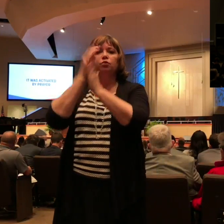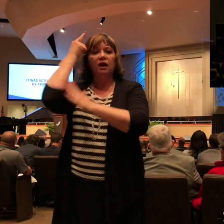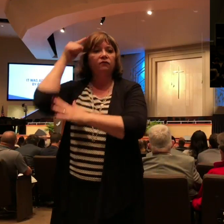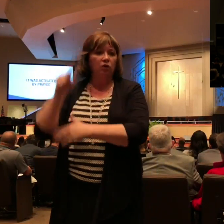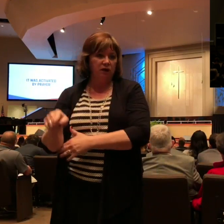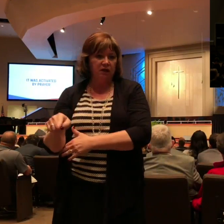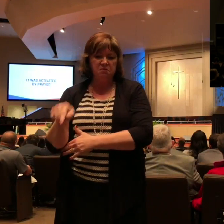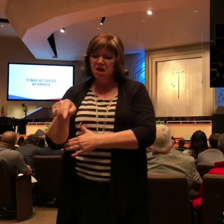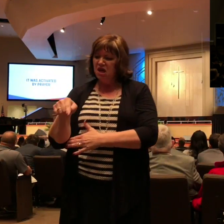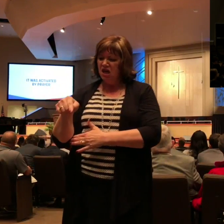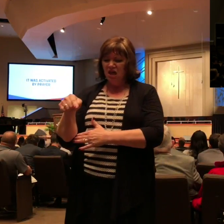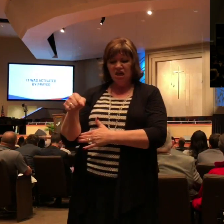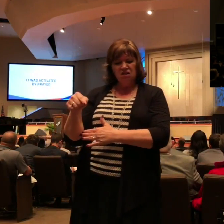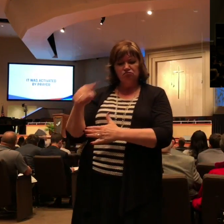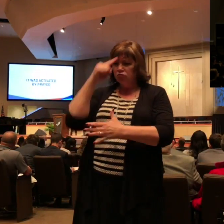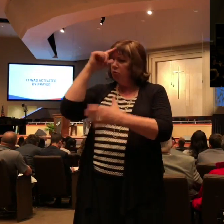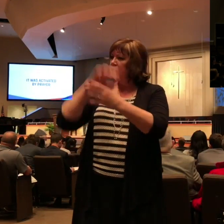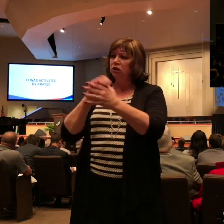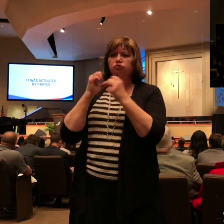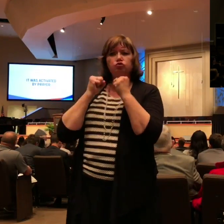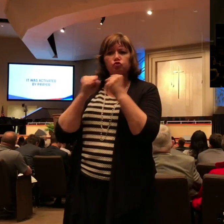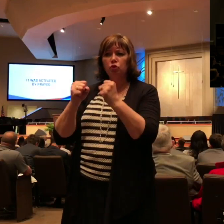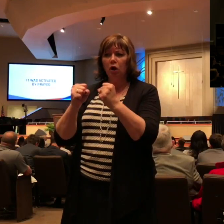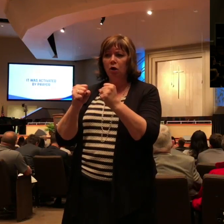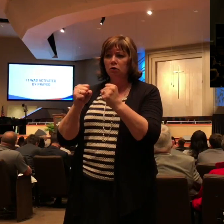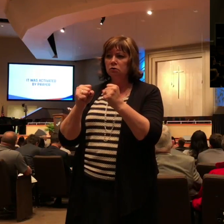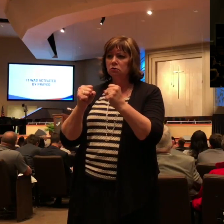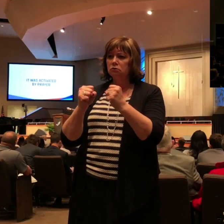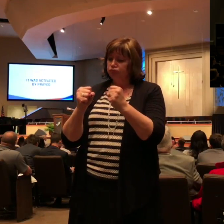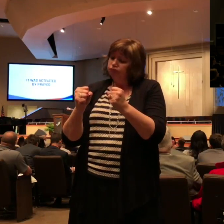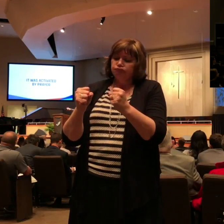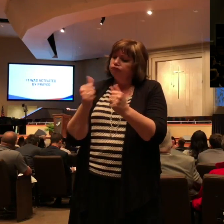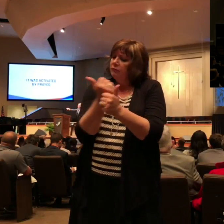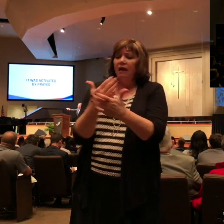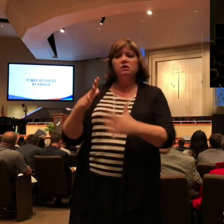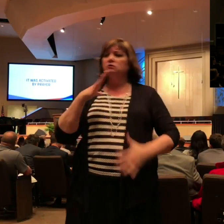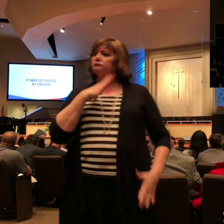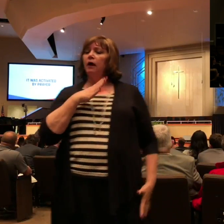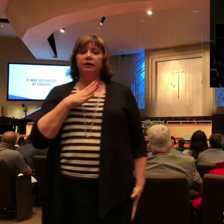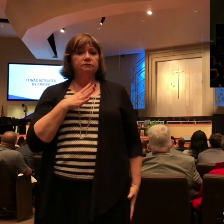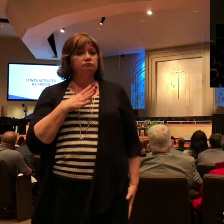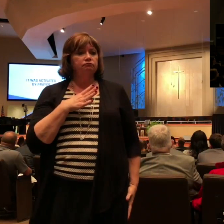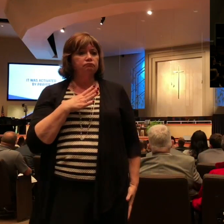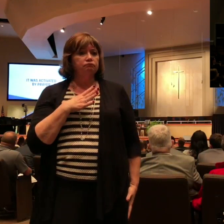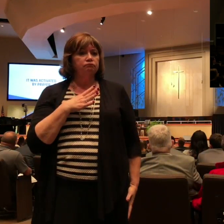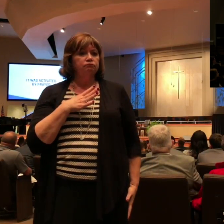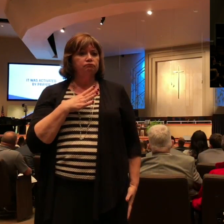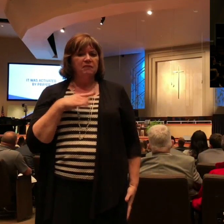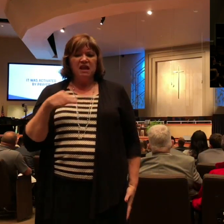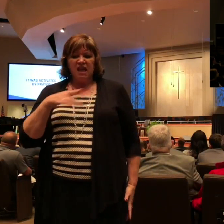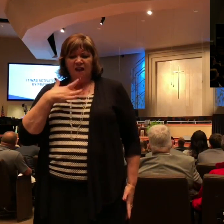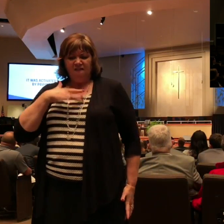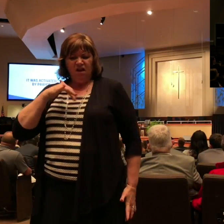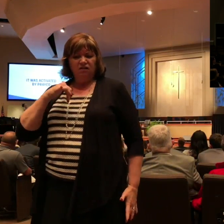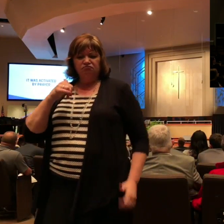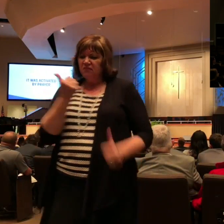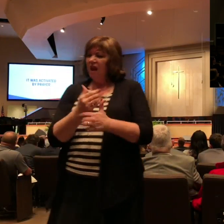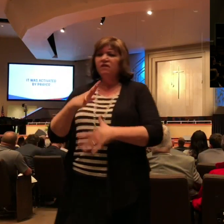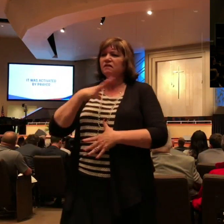have confidence this is going to be all right. I have confidence God is going to see me through. And I have that confidence because of the